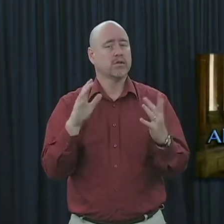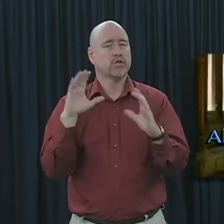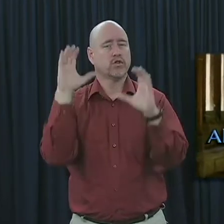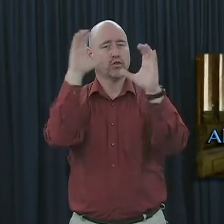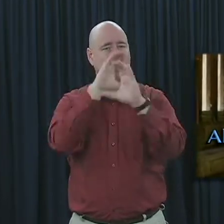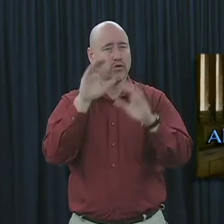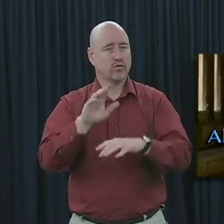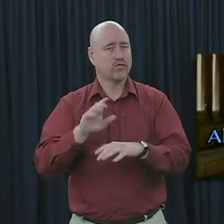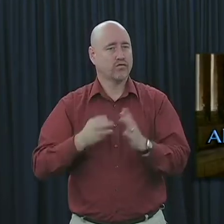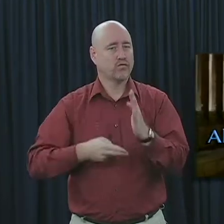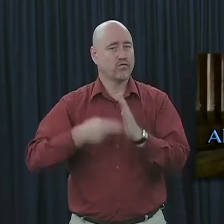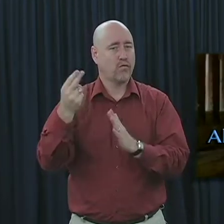the church.